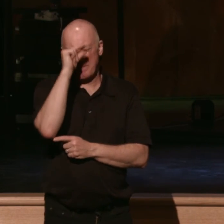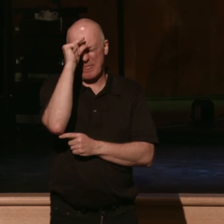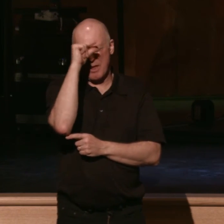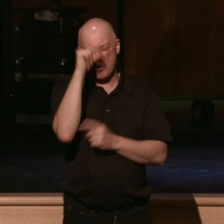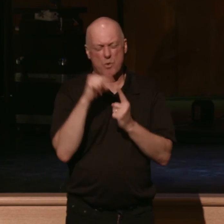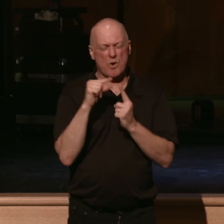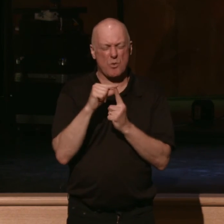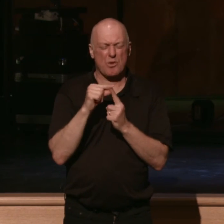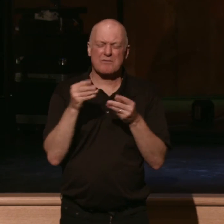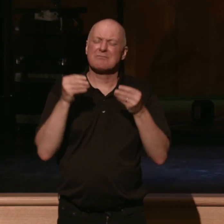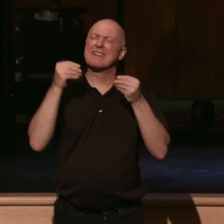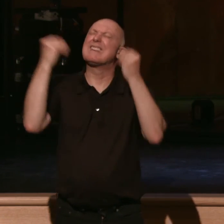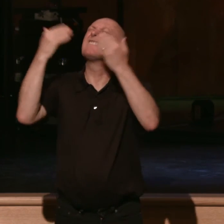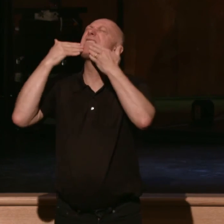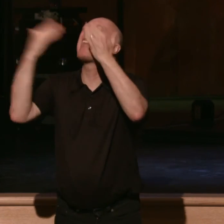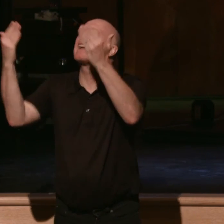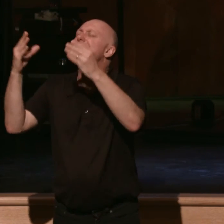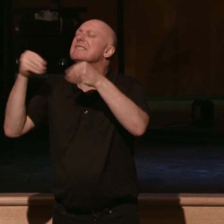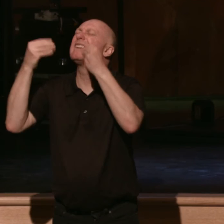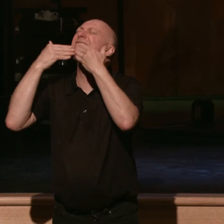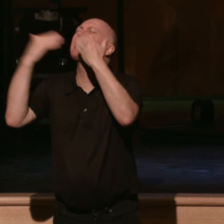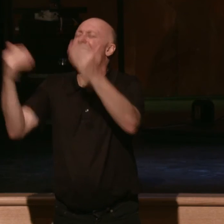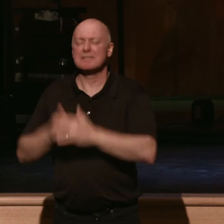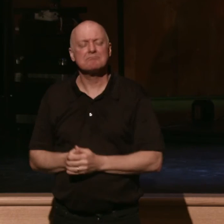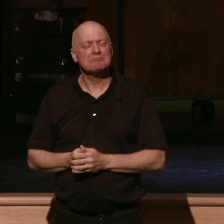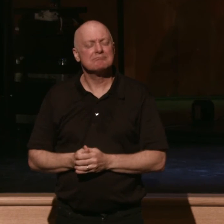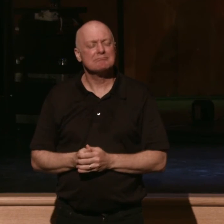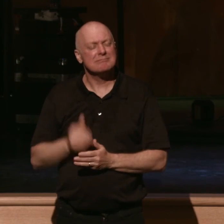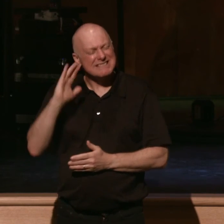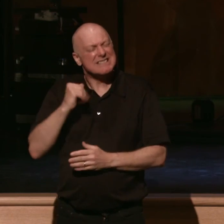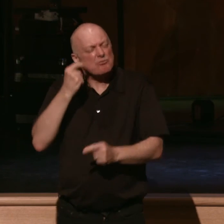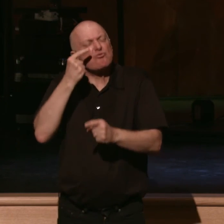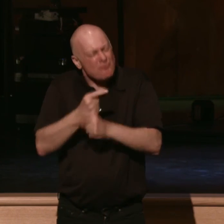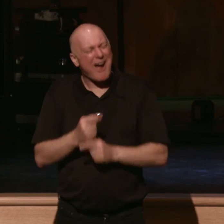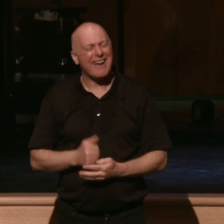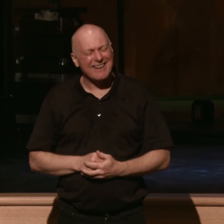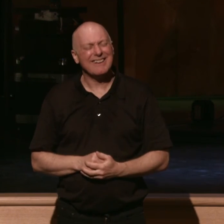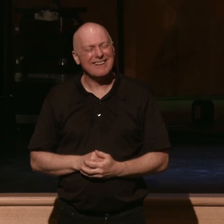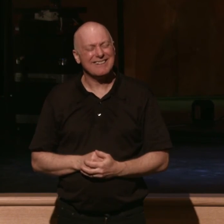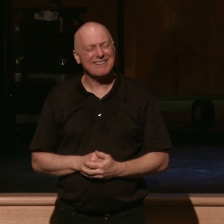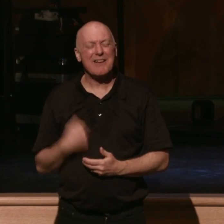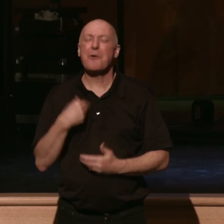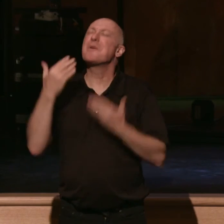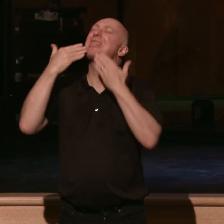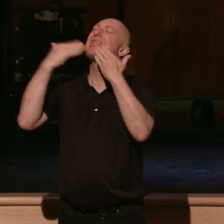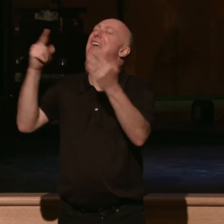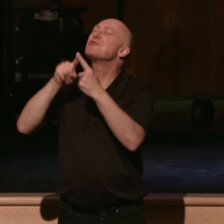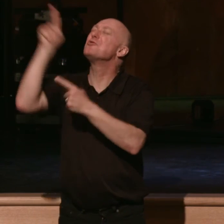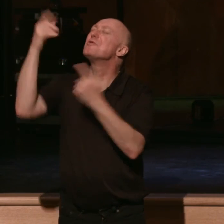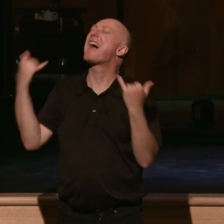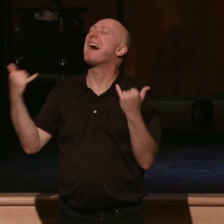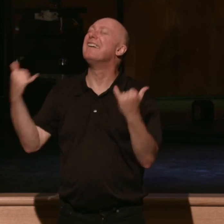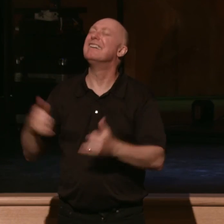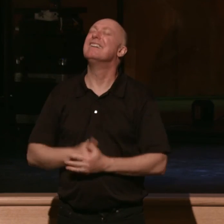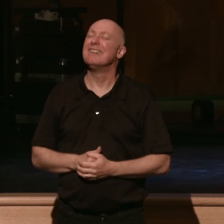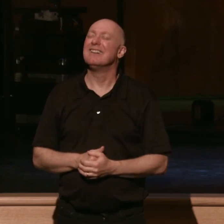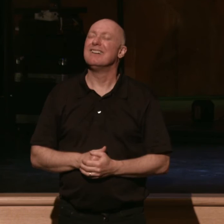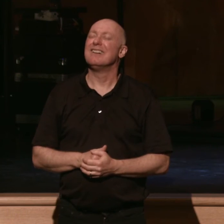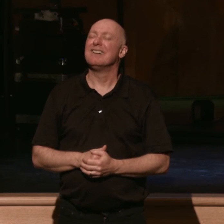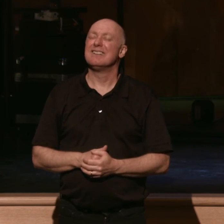giving thanks. It seems right, Lord, that we would turn now to give thanks to you. Out of complaining now